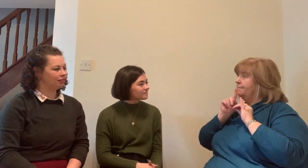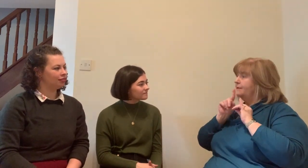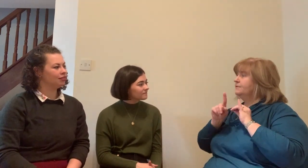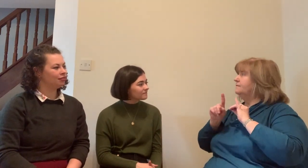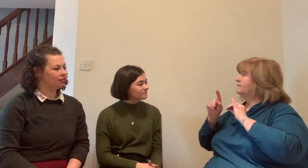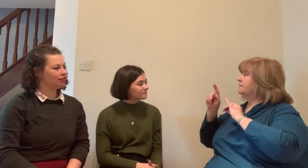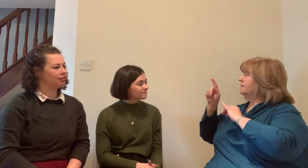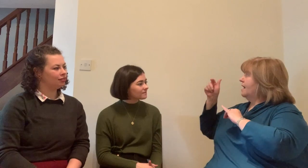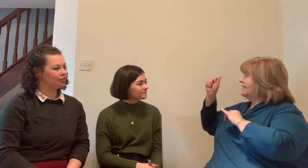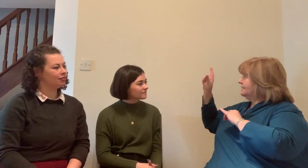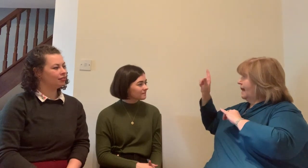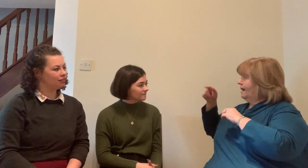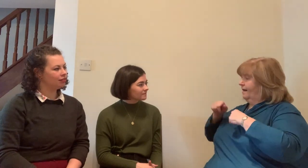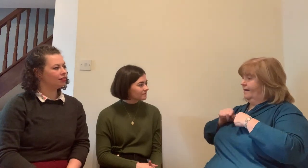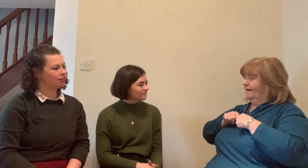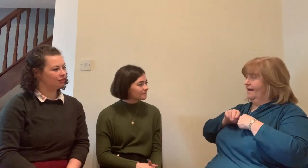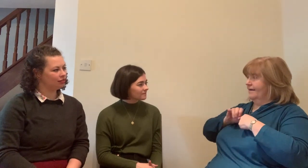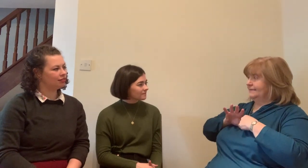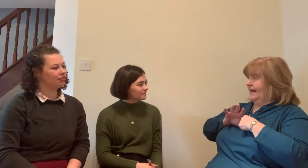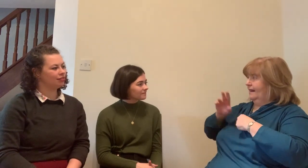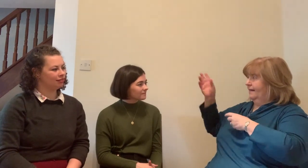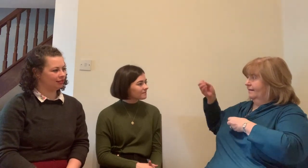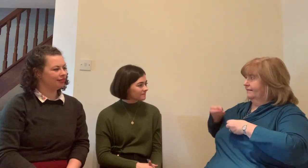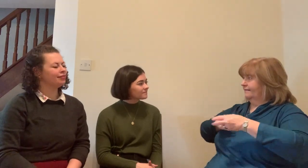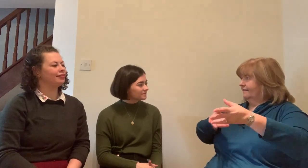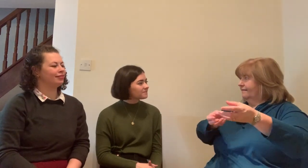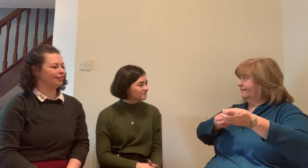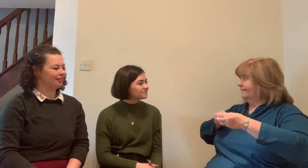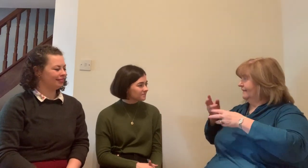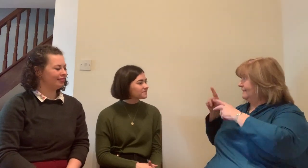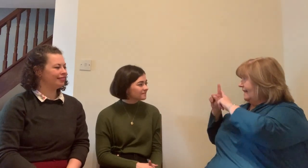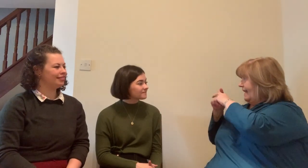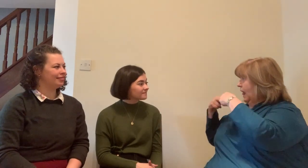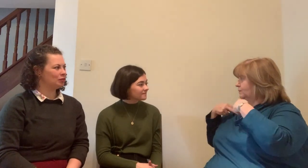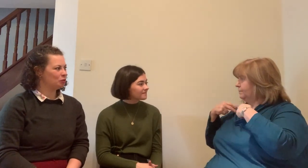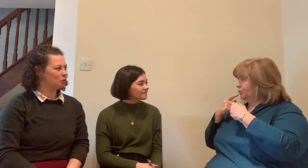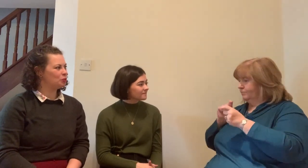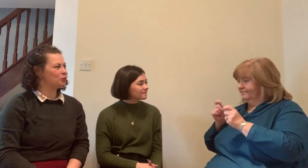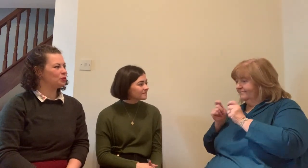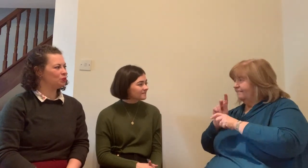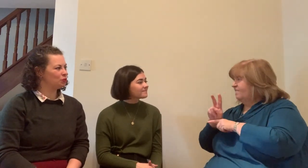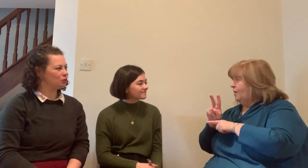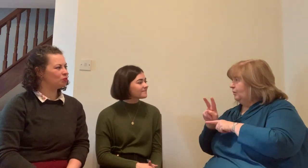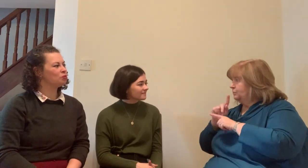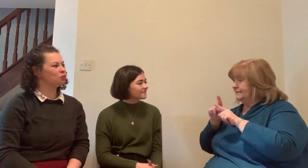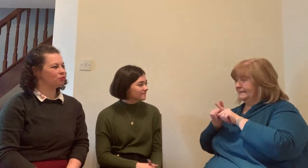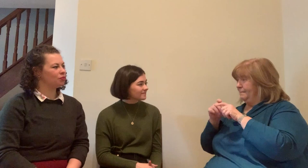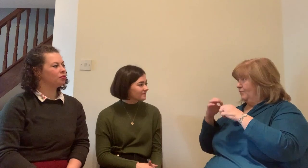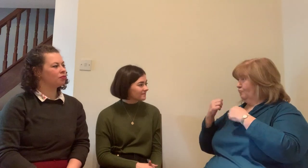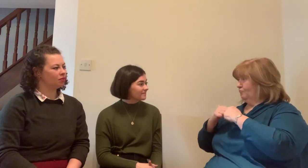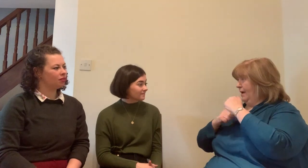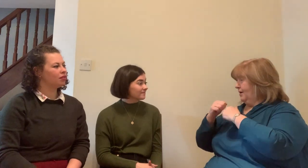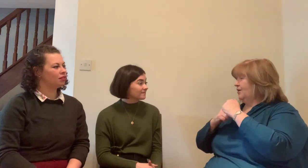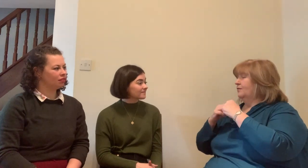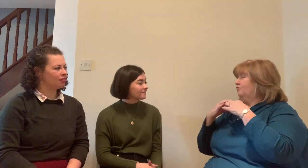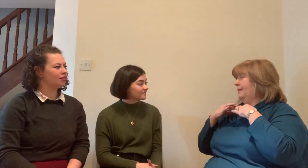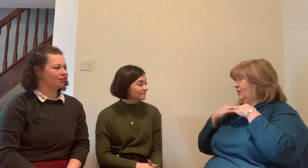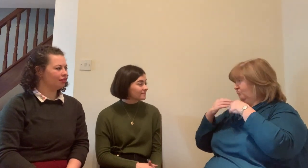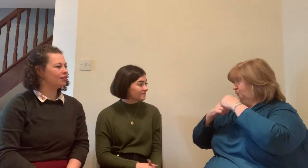interpreting but for working with specific people you do need to have the presence of a deaf interpreter. like a link that missing link